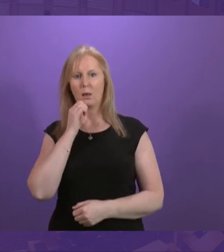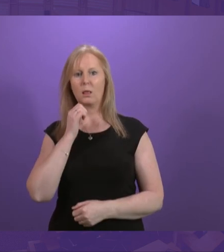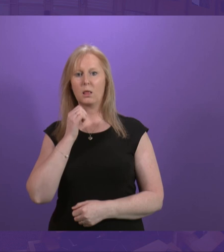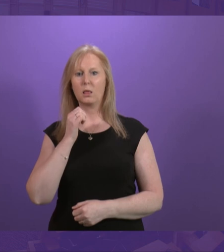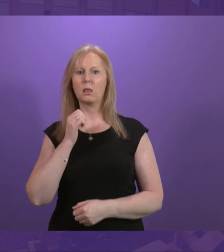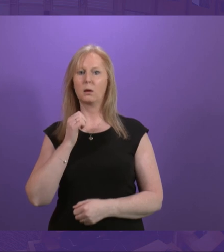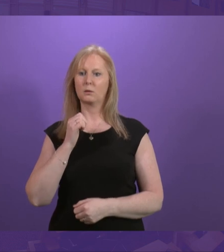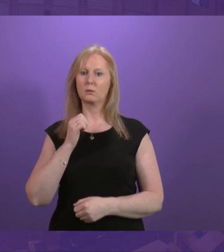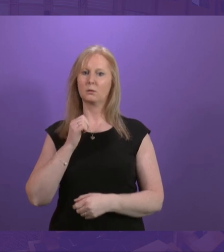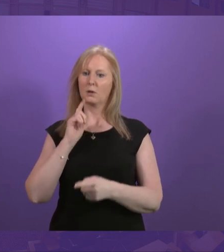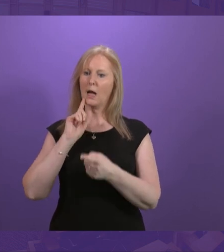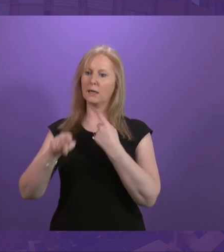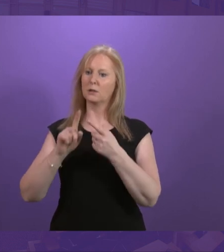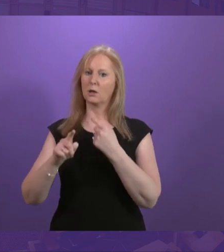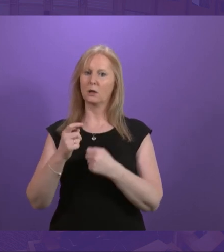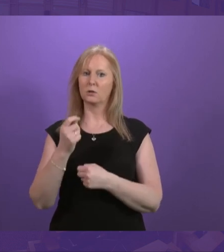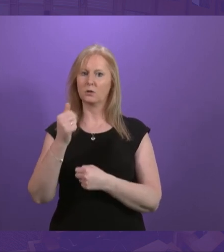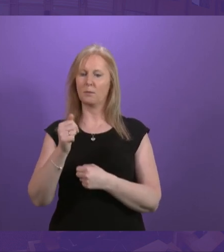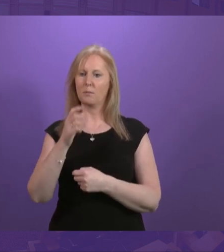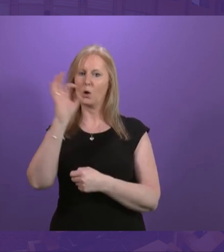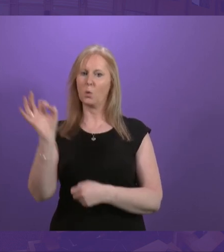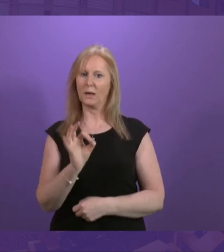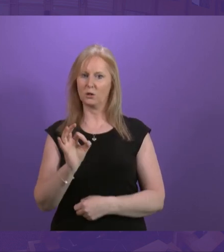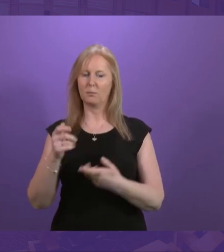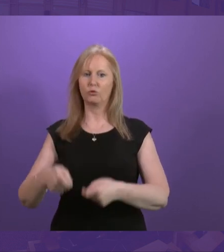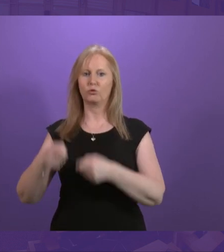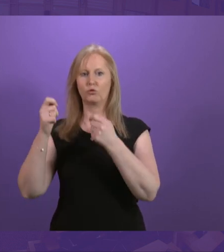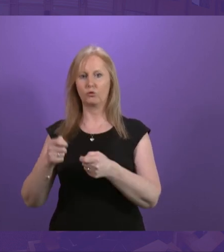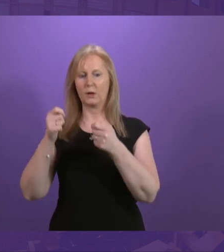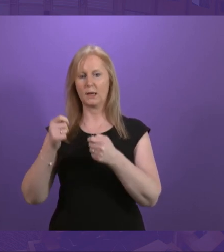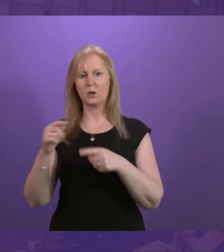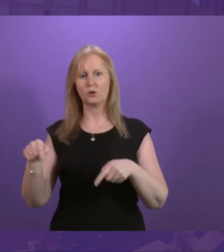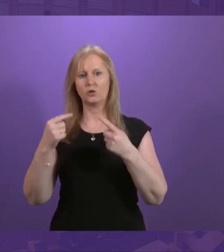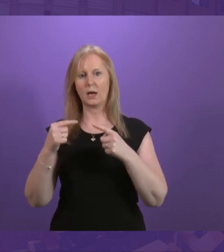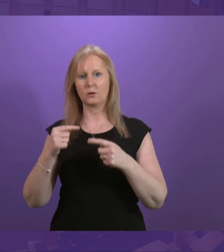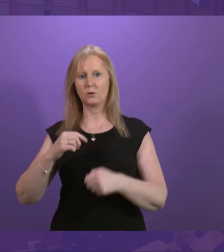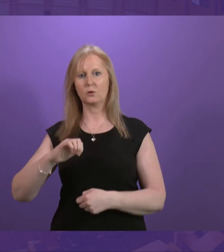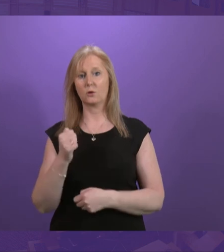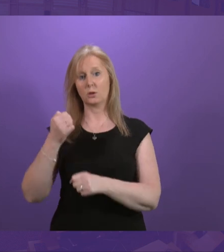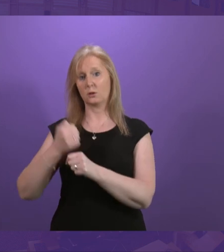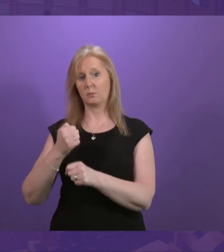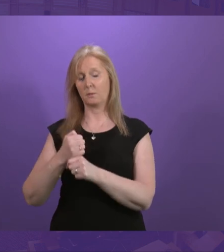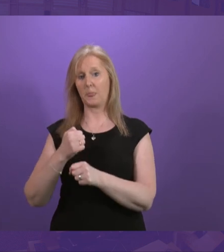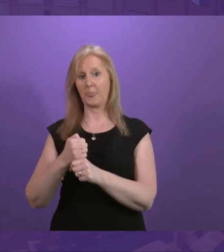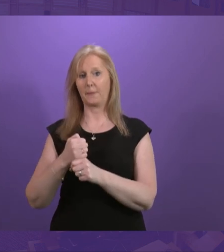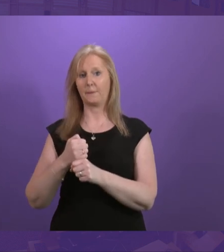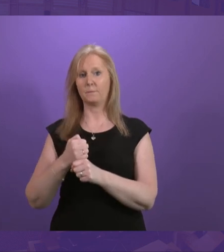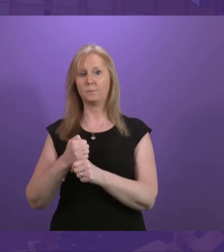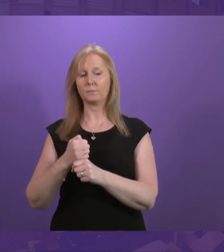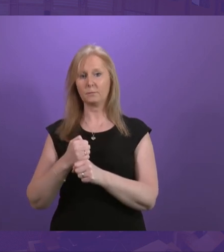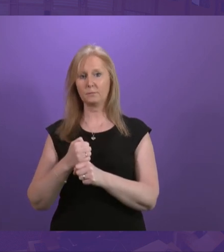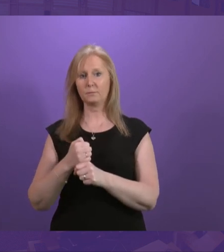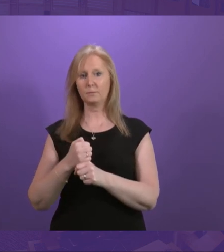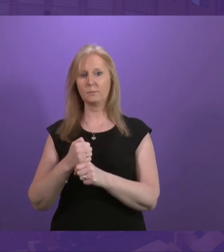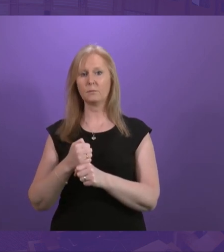answers to some of the questions that she asked and some of the challenges to Scottish Government and with